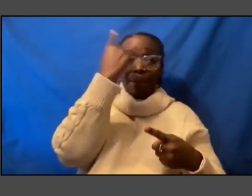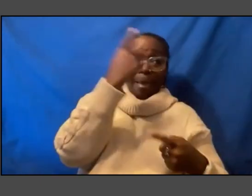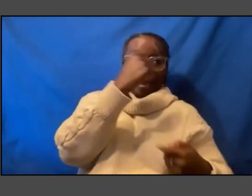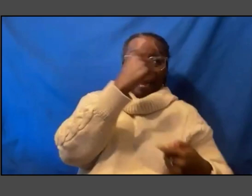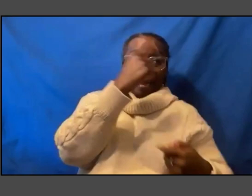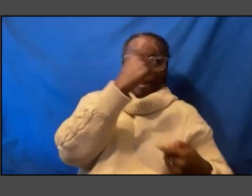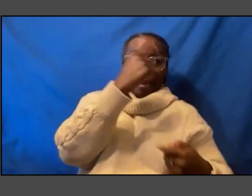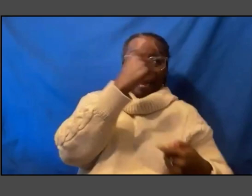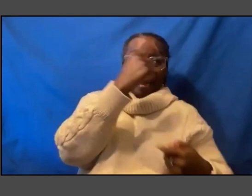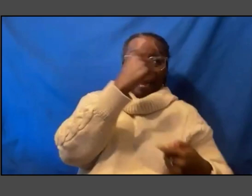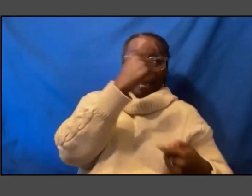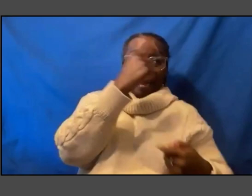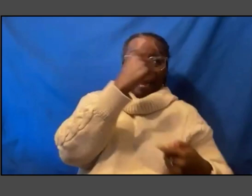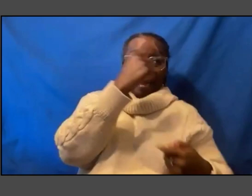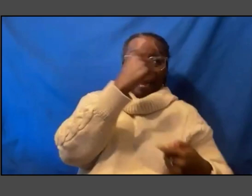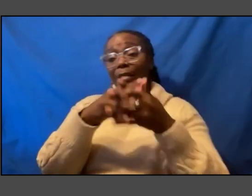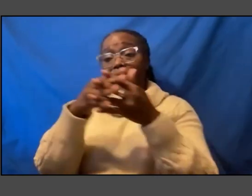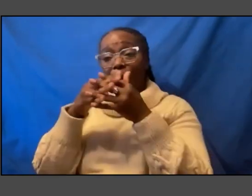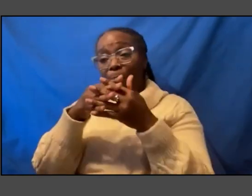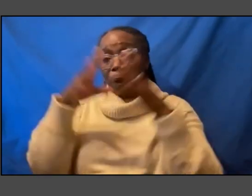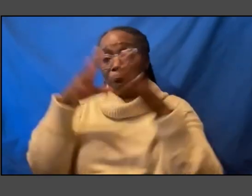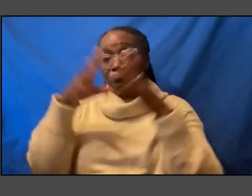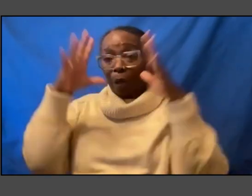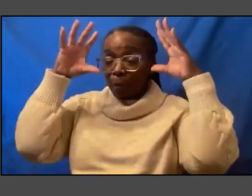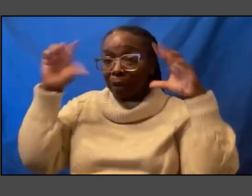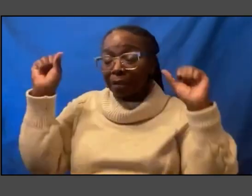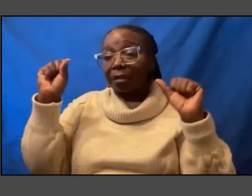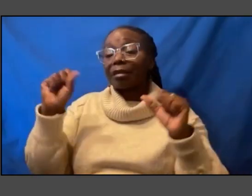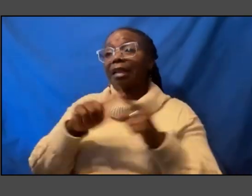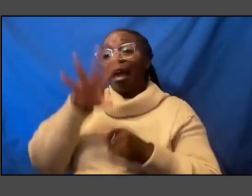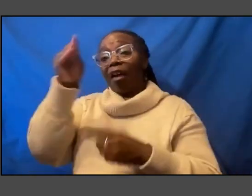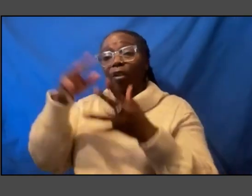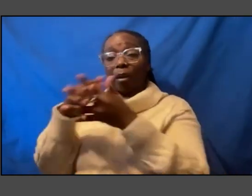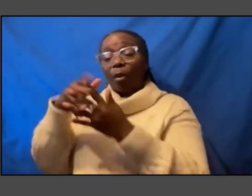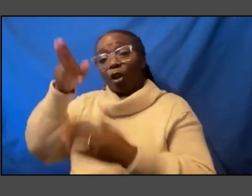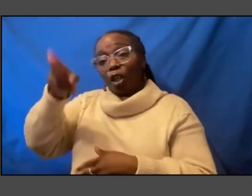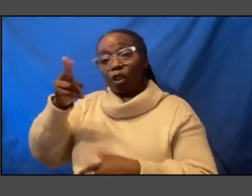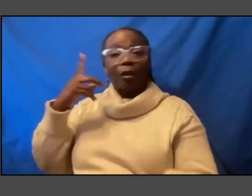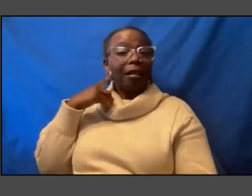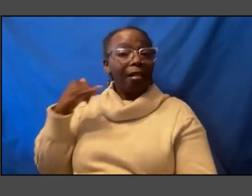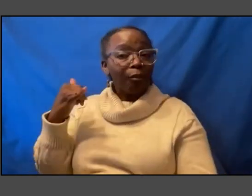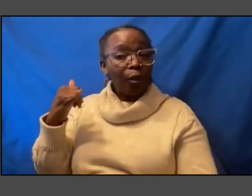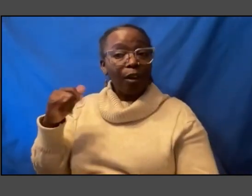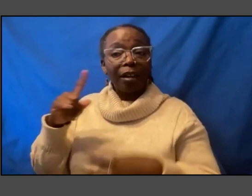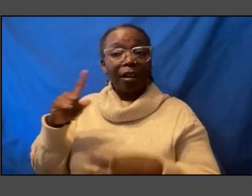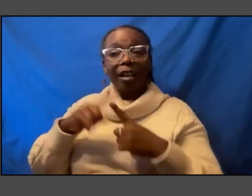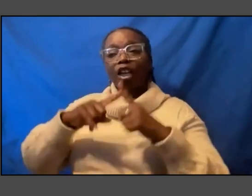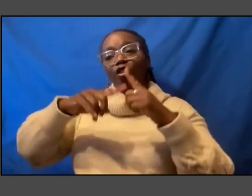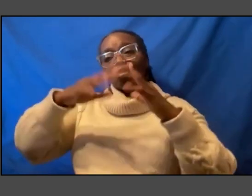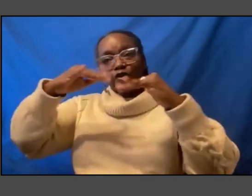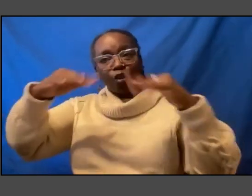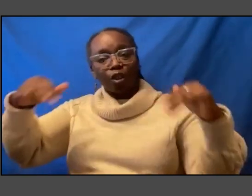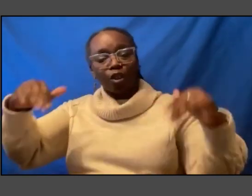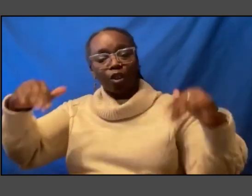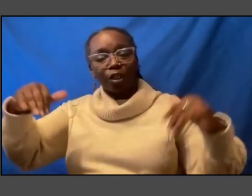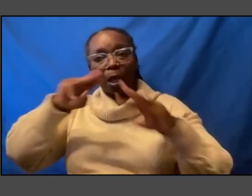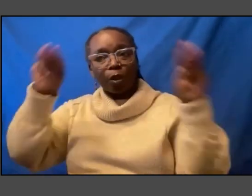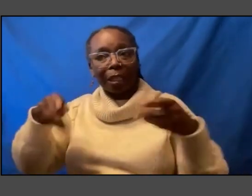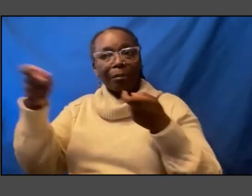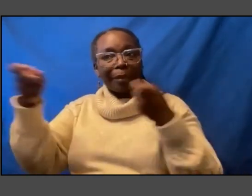American presidency African American history in California diversity in museum management and the impact of funding